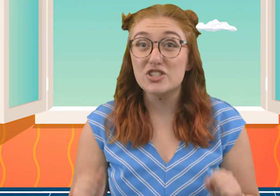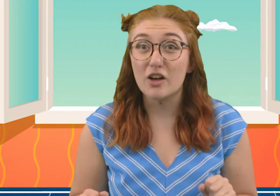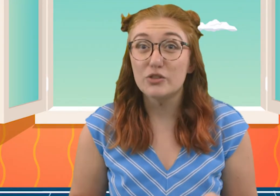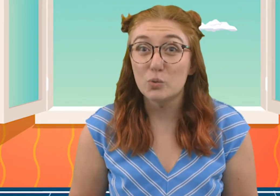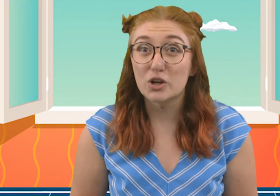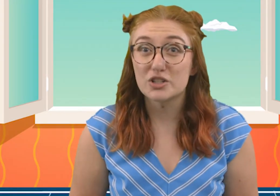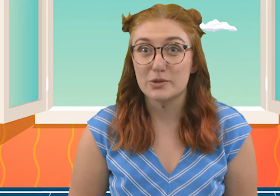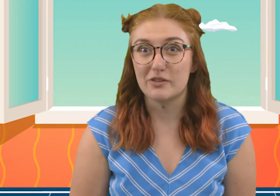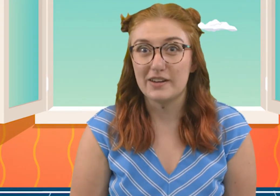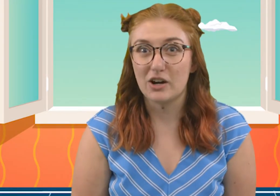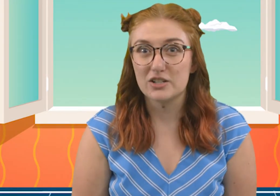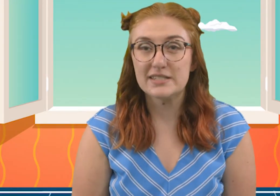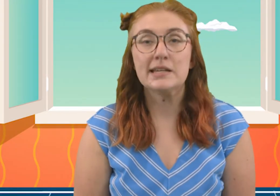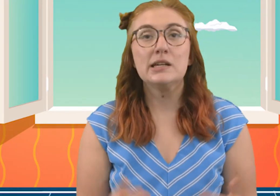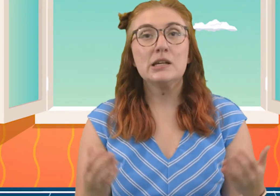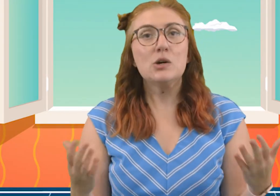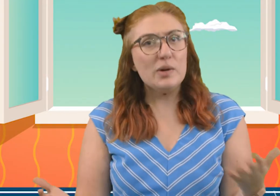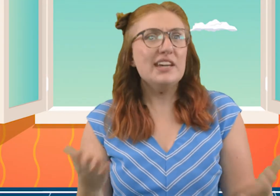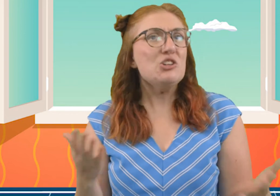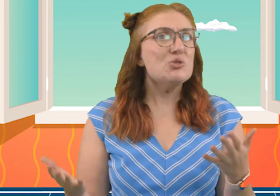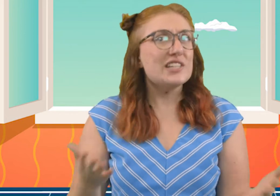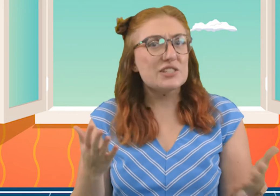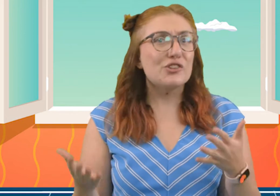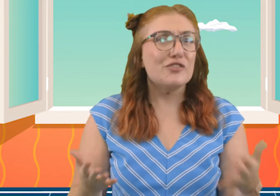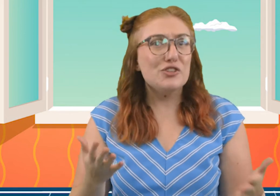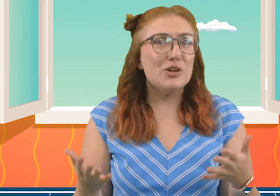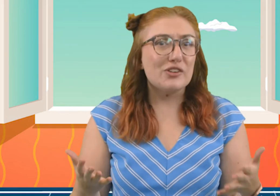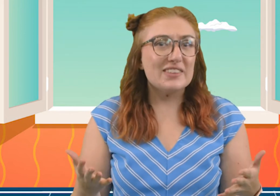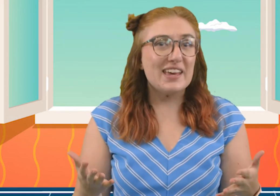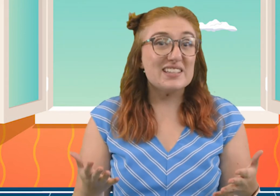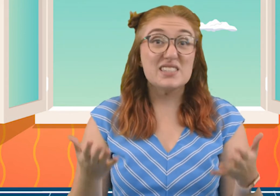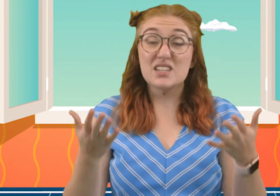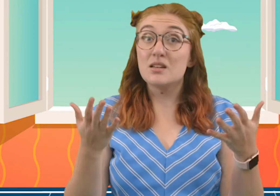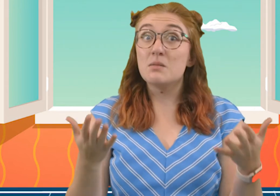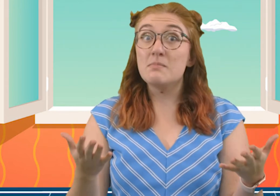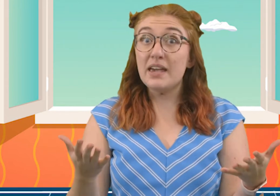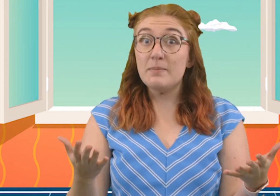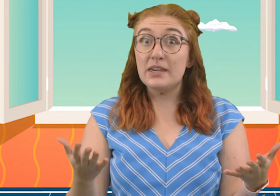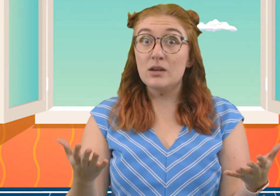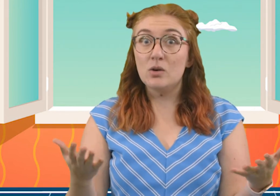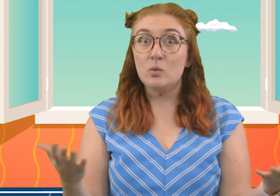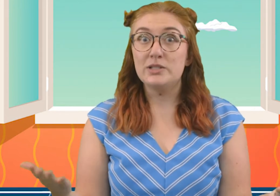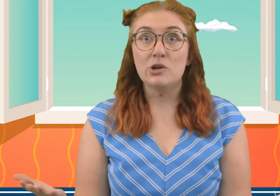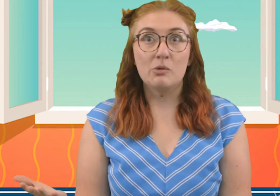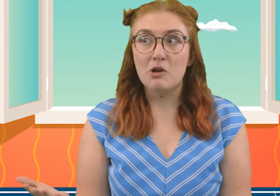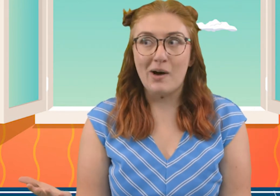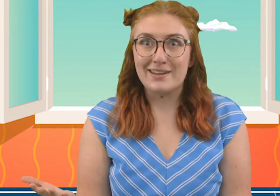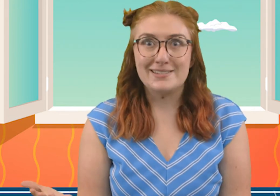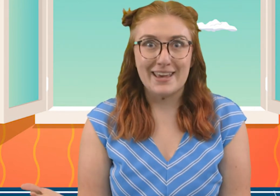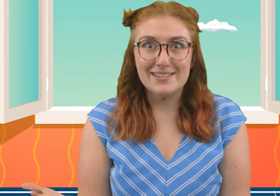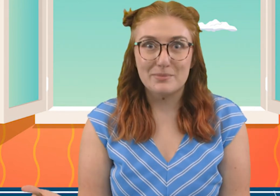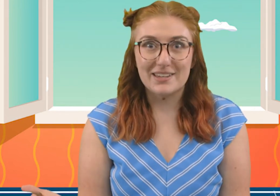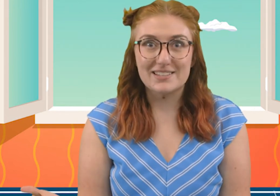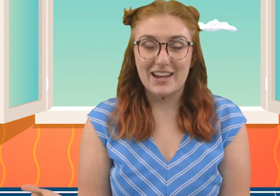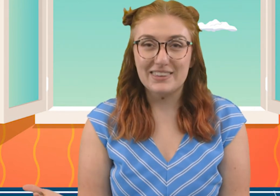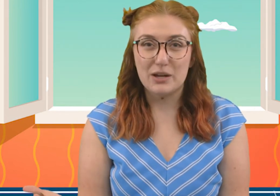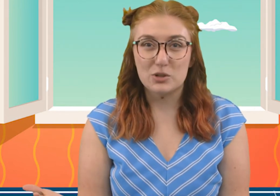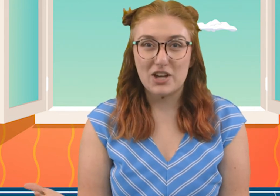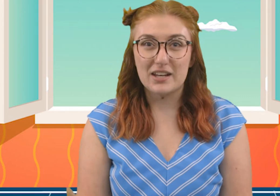of the words with our fingers. We can use this for a few different things. Maybe we don't know how to say something in sign language yet,